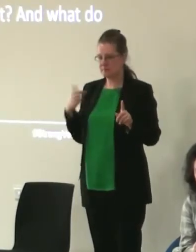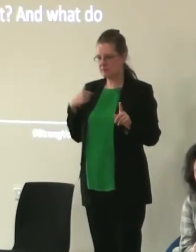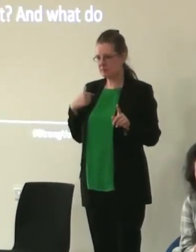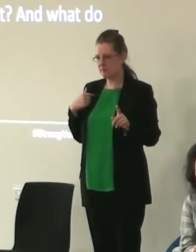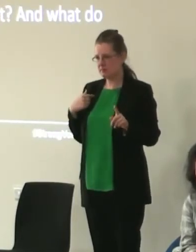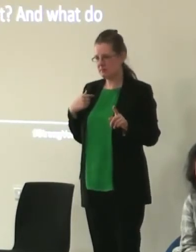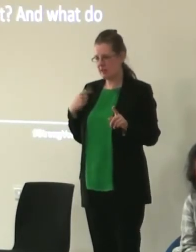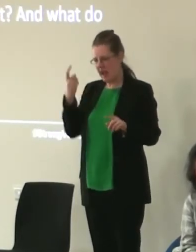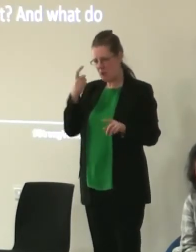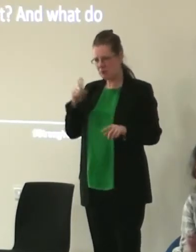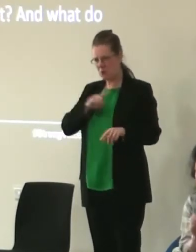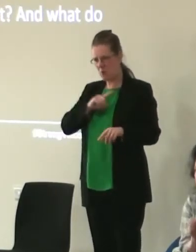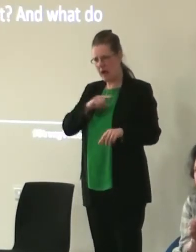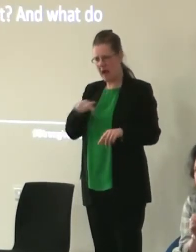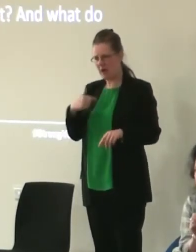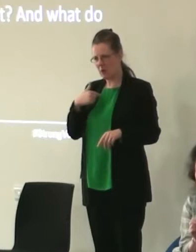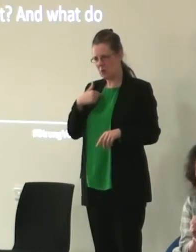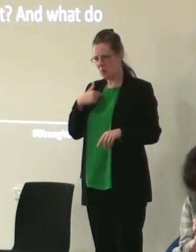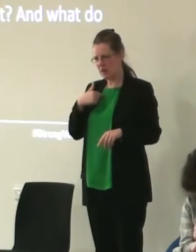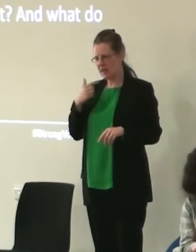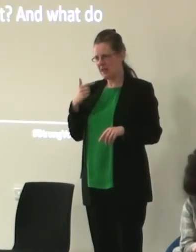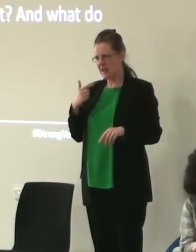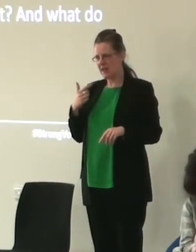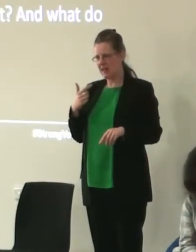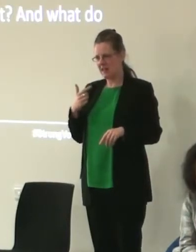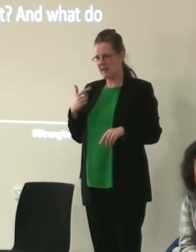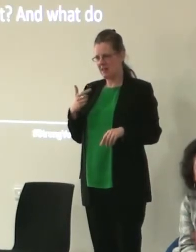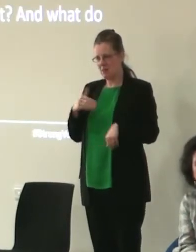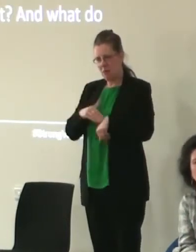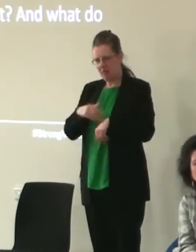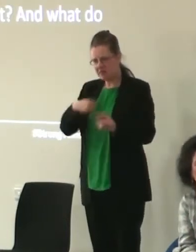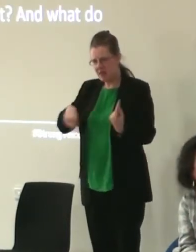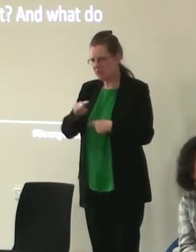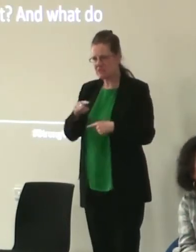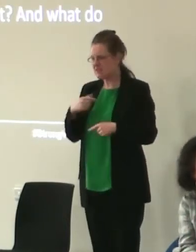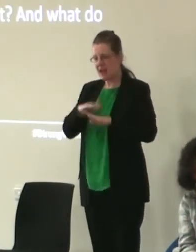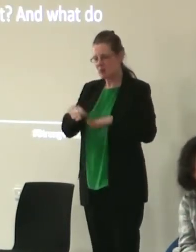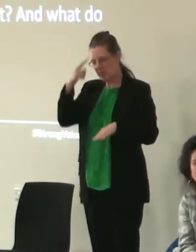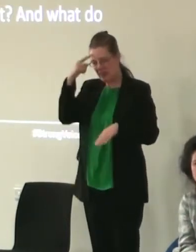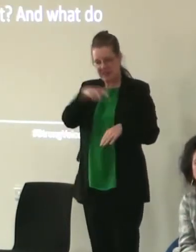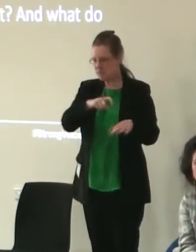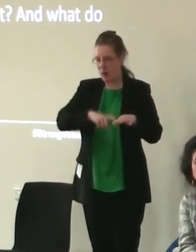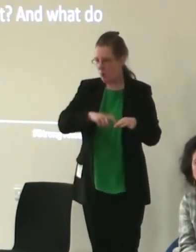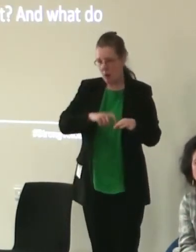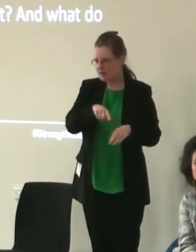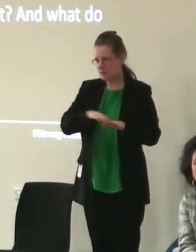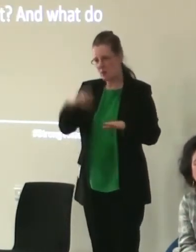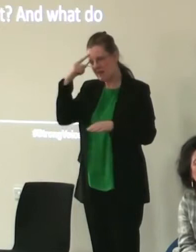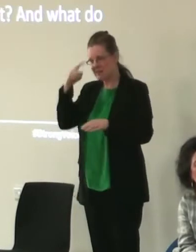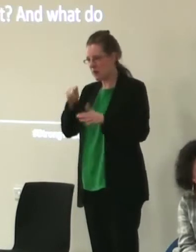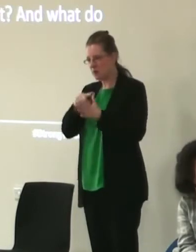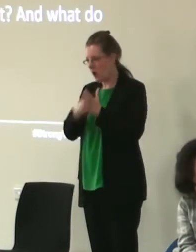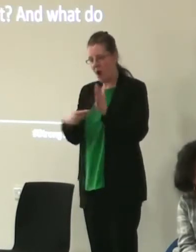I think we mind because we have an idea in our mind about progression I don't think it's really about quality and I don't think it's really about art